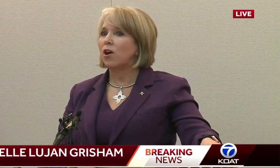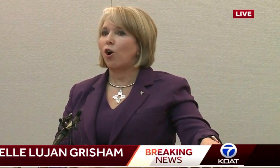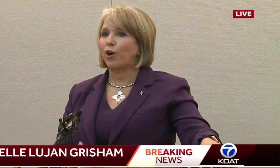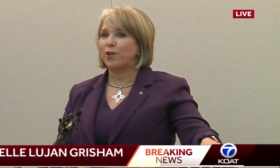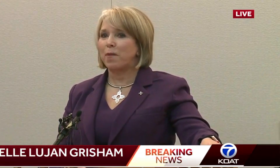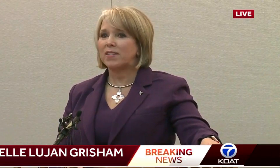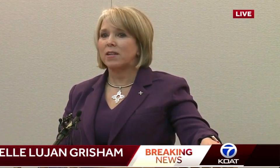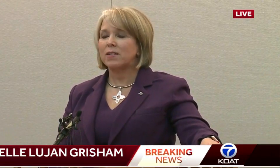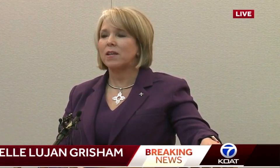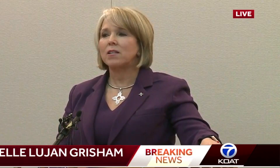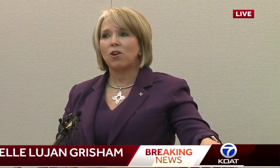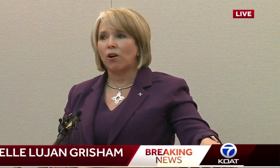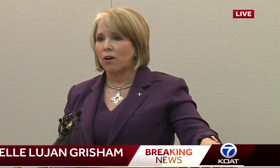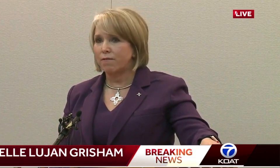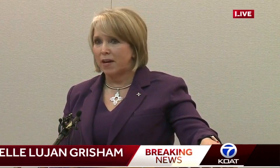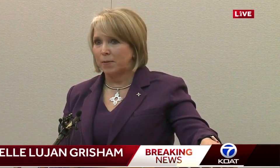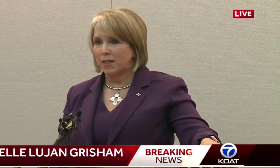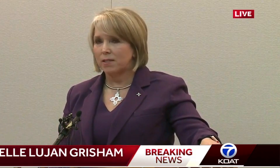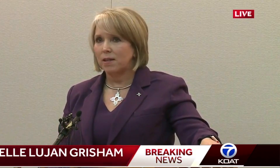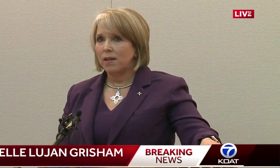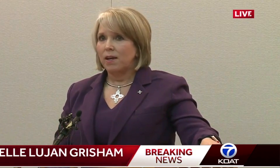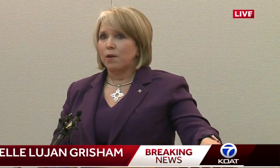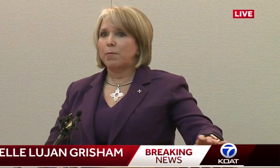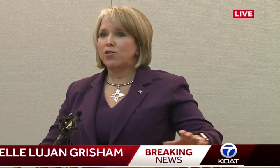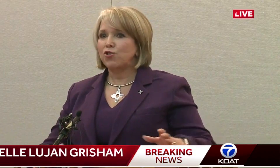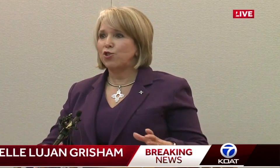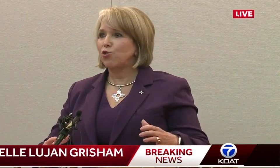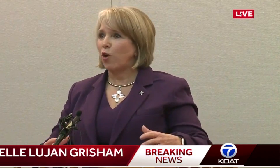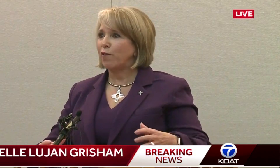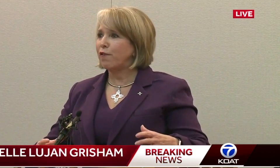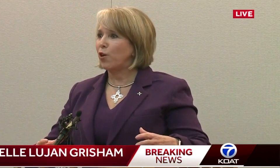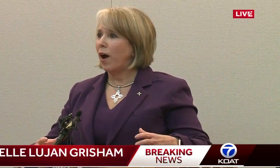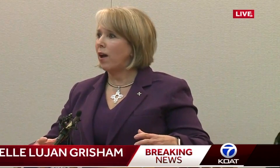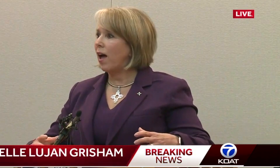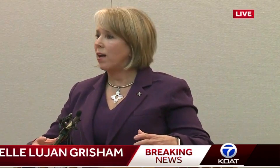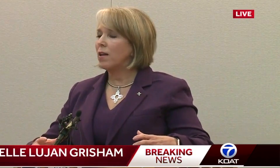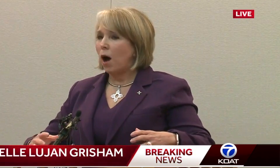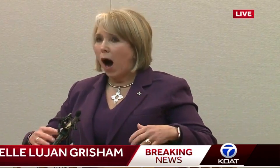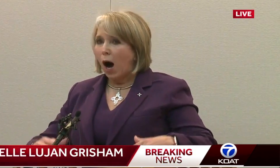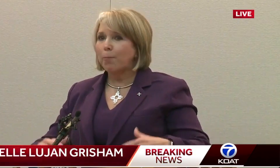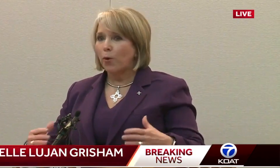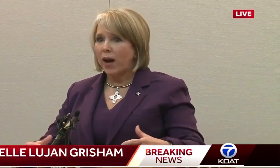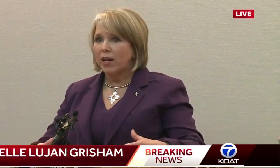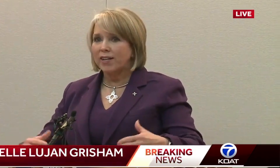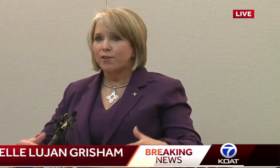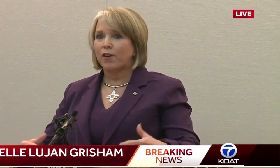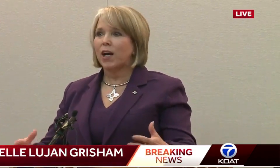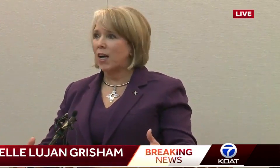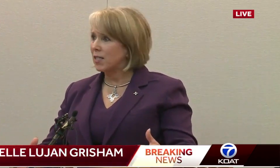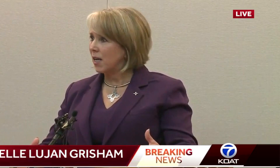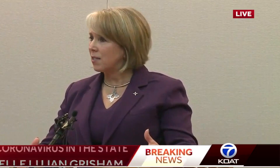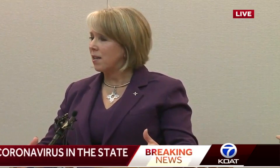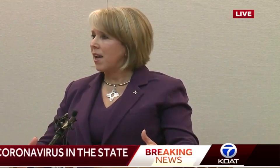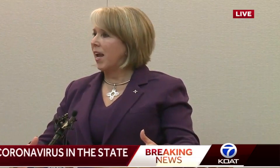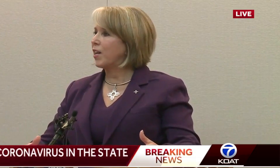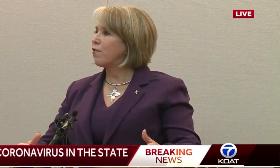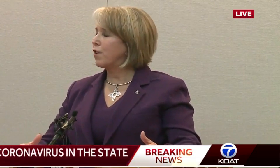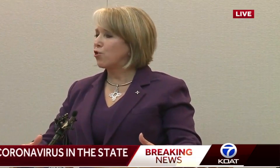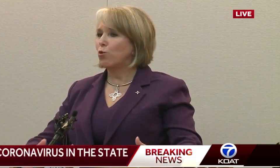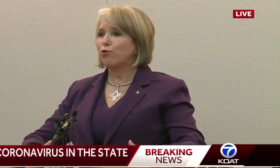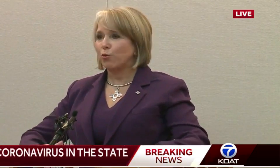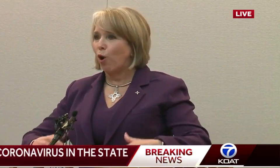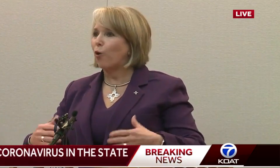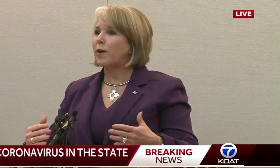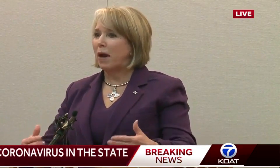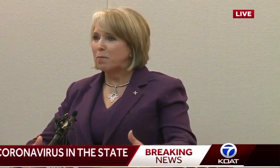businesses, hard on New Mexicans, it's hard on families. The businesses who try to figure out how to operate in a different context, and